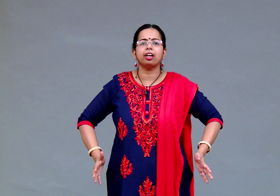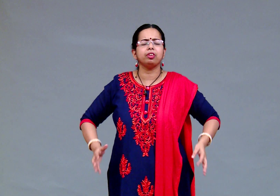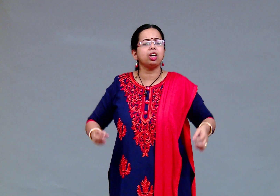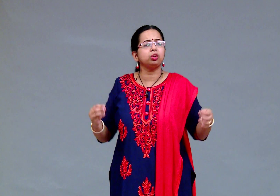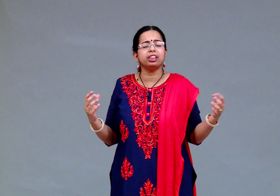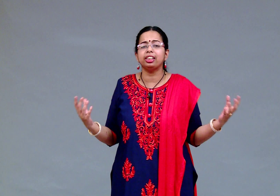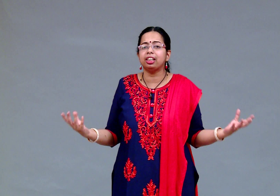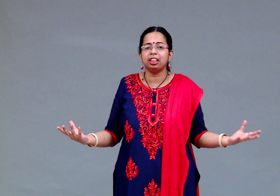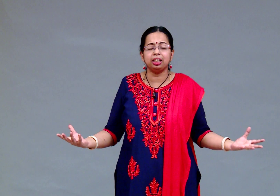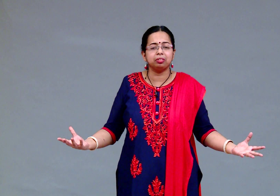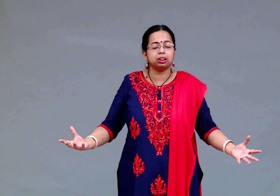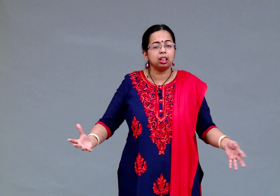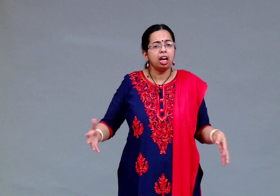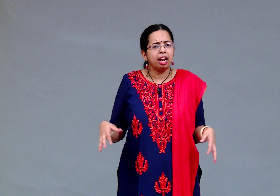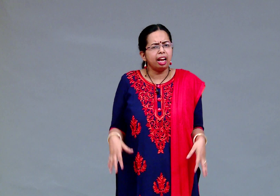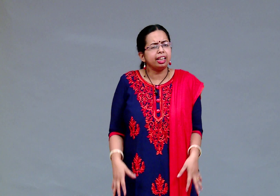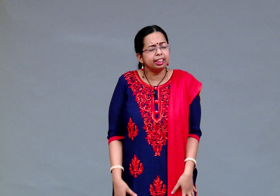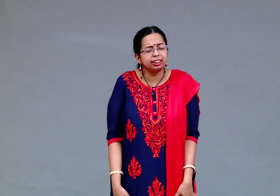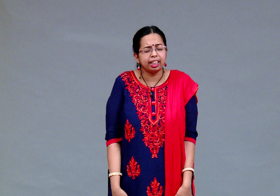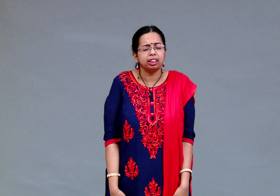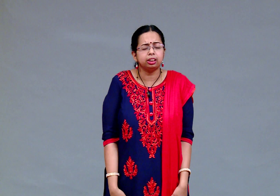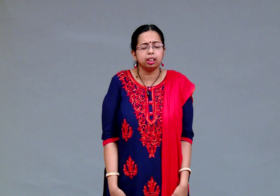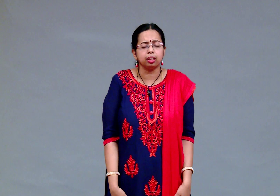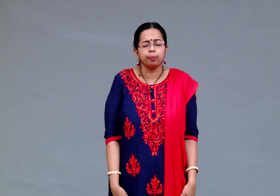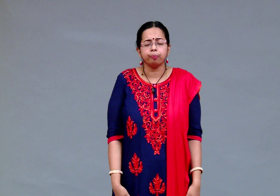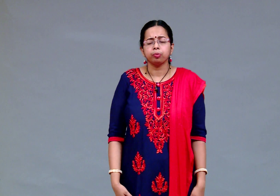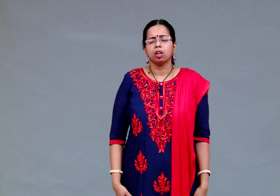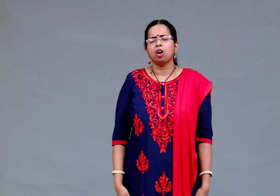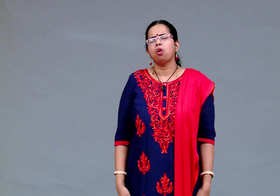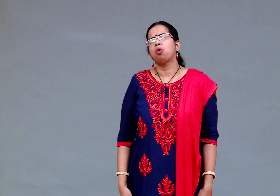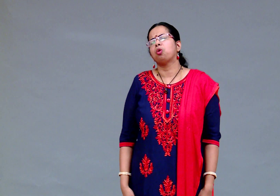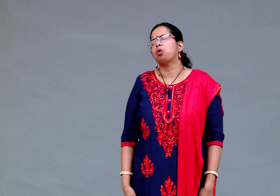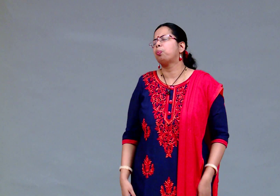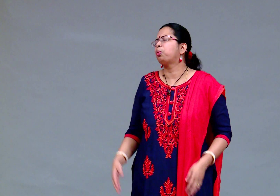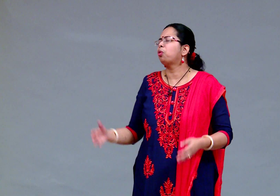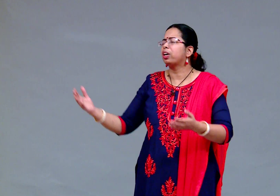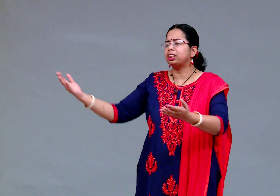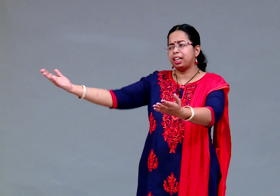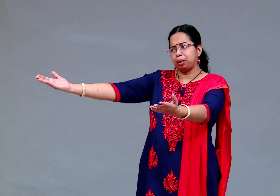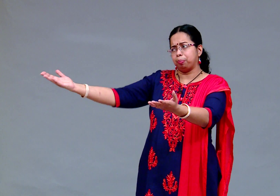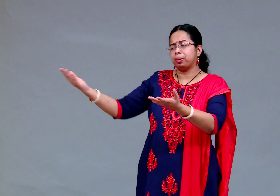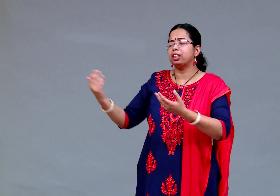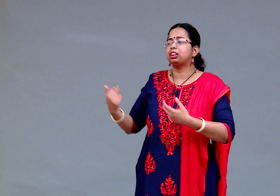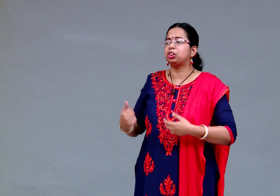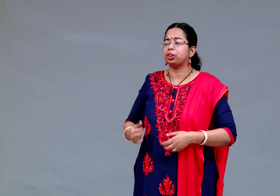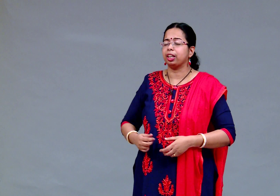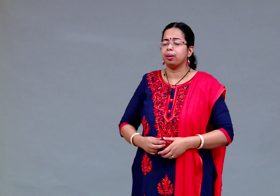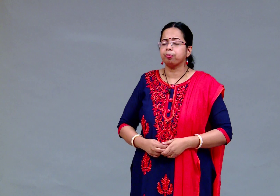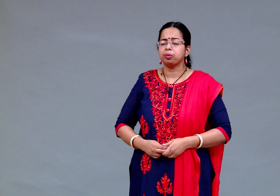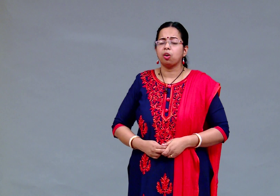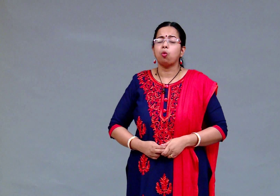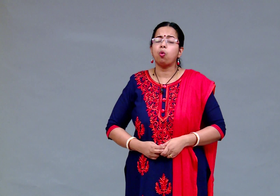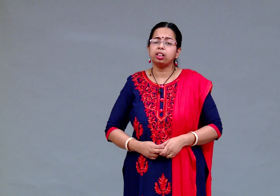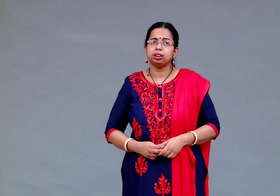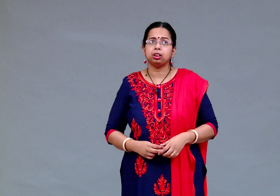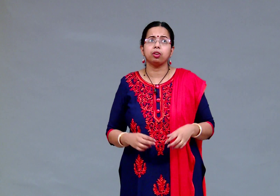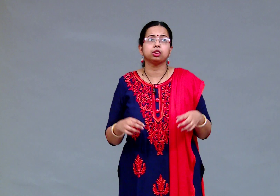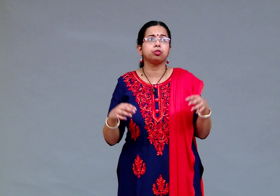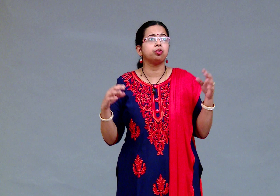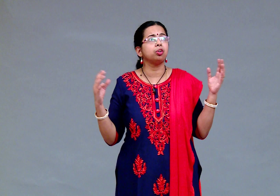without any leaves like a skeleton oh poor dead birch tree once it was full